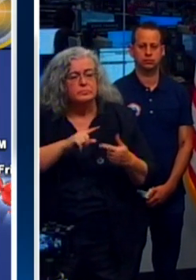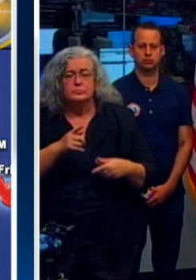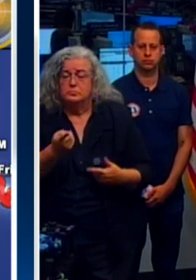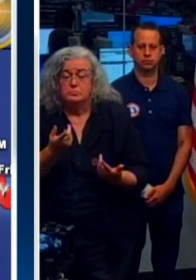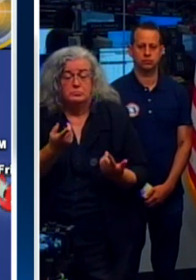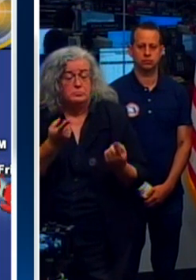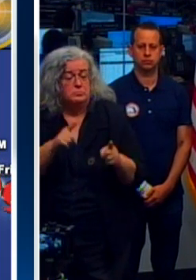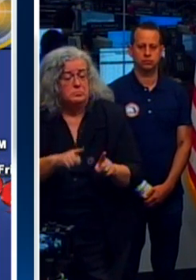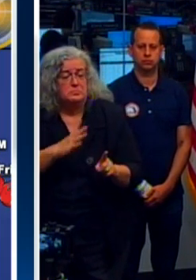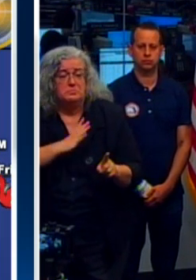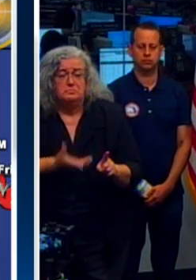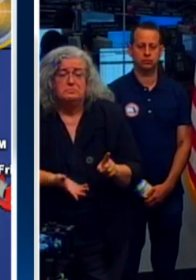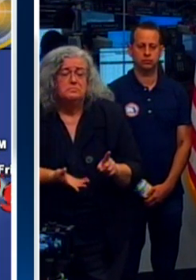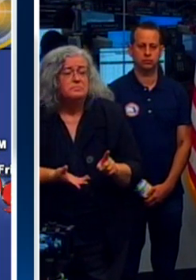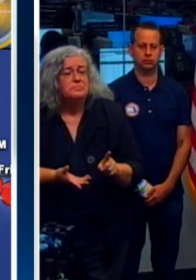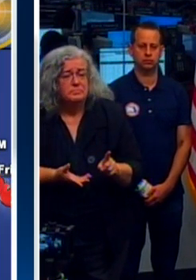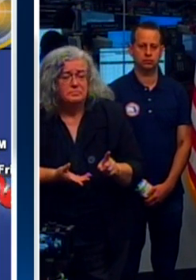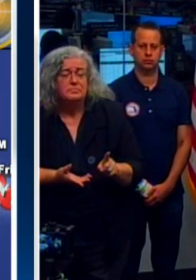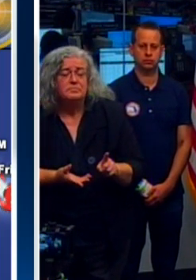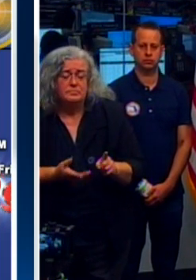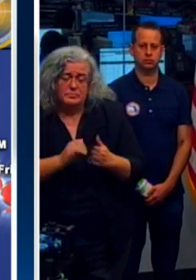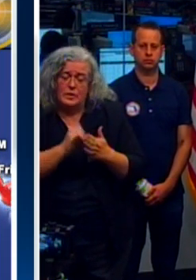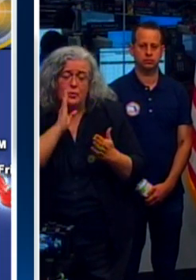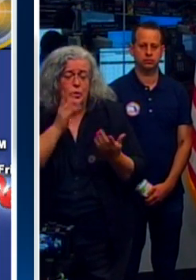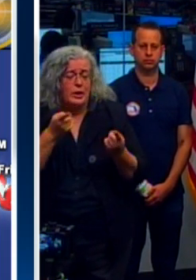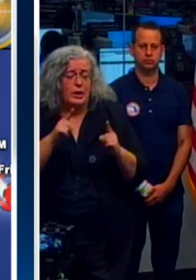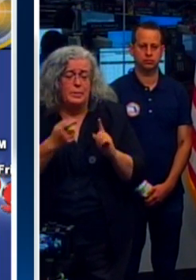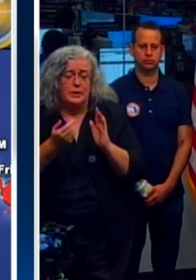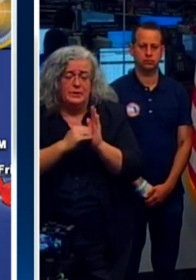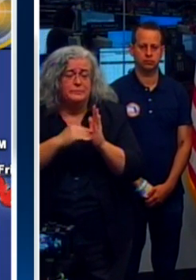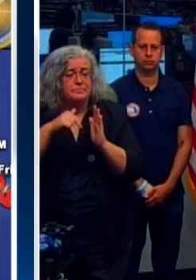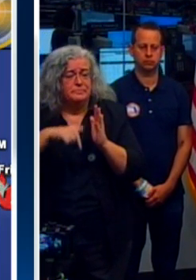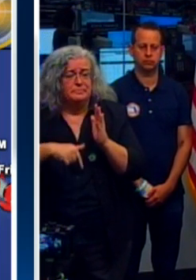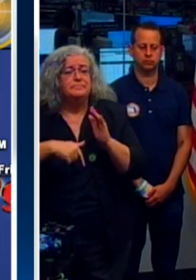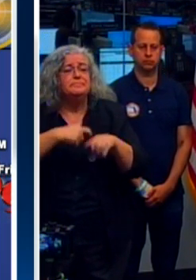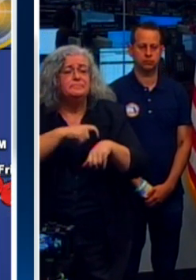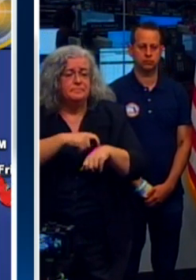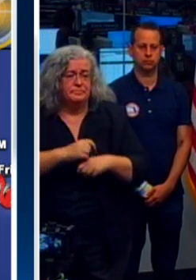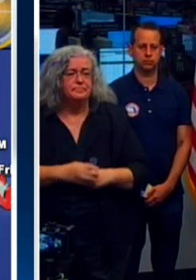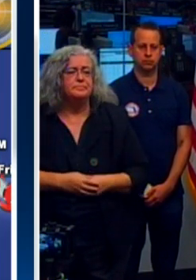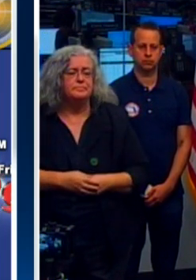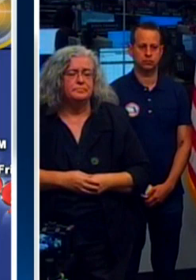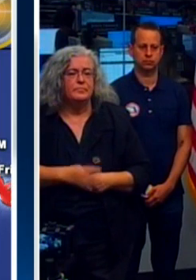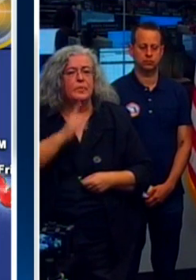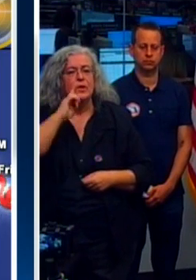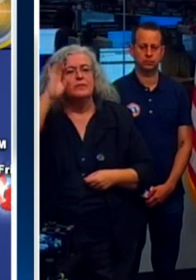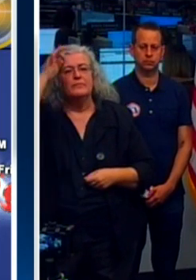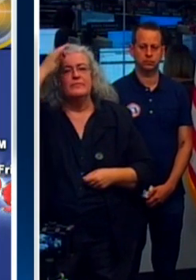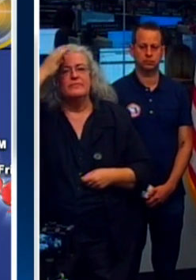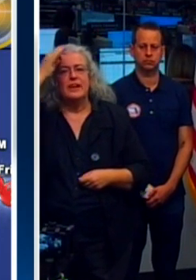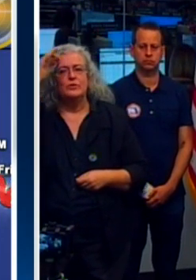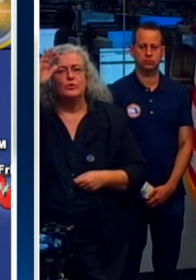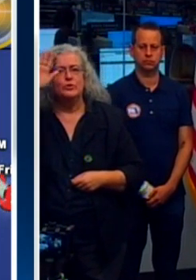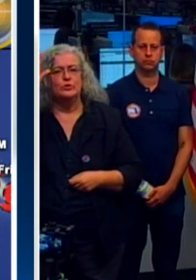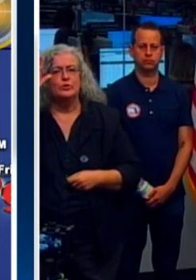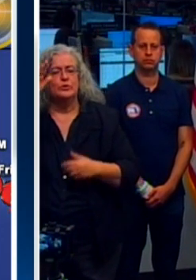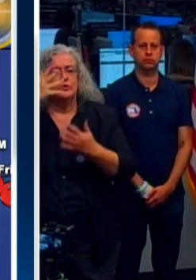uneventfully. And so that's what's going to have to happen this time. In terms of the federal, we're not really